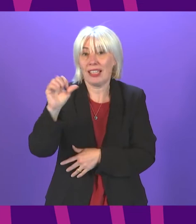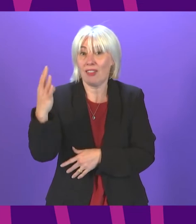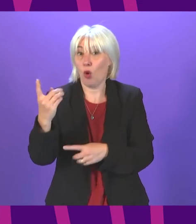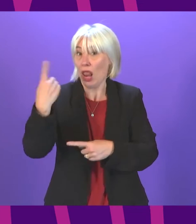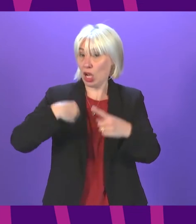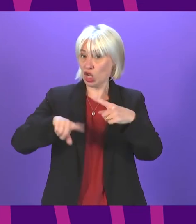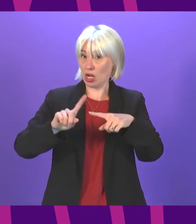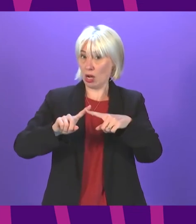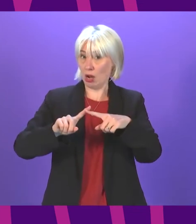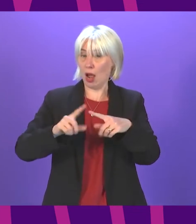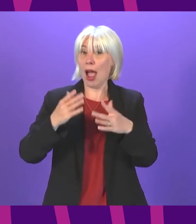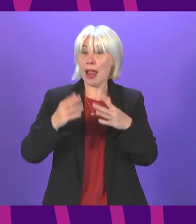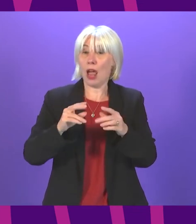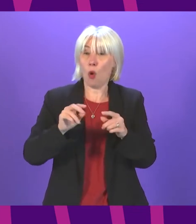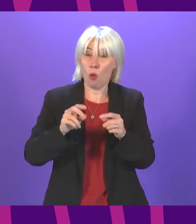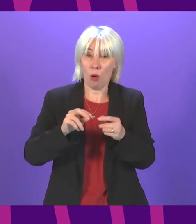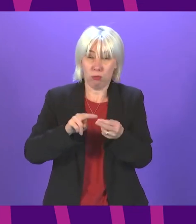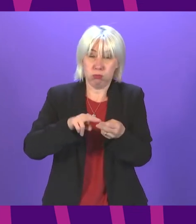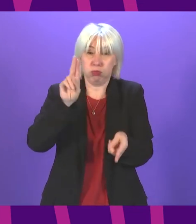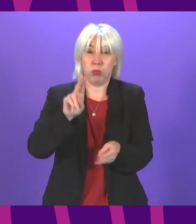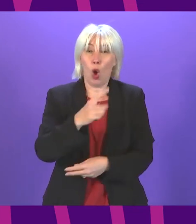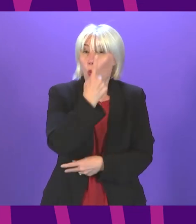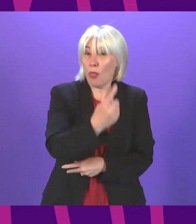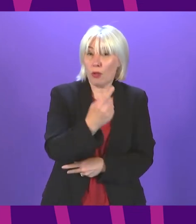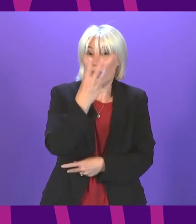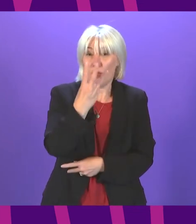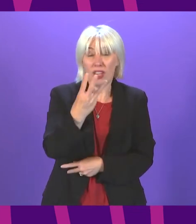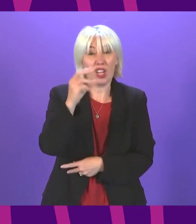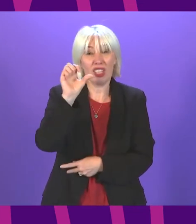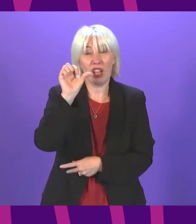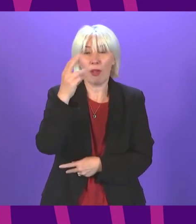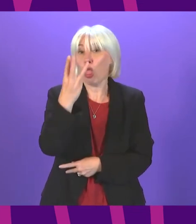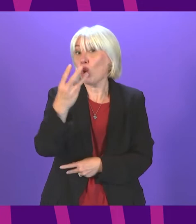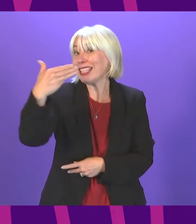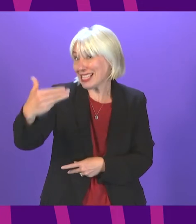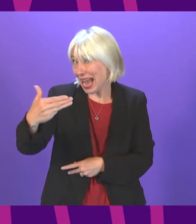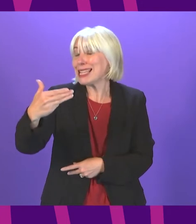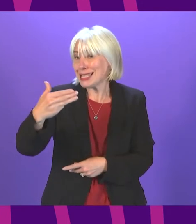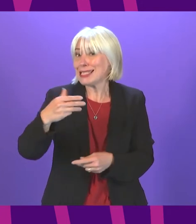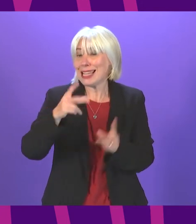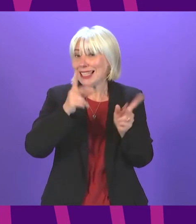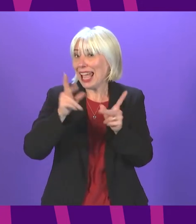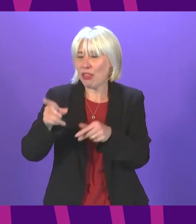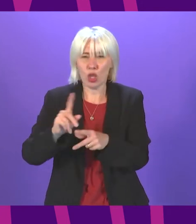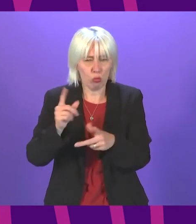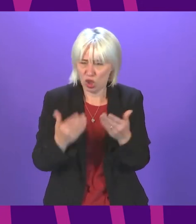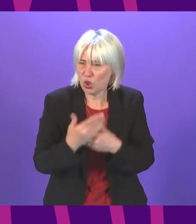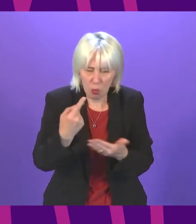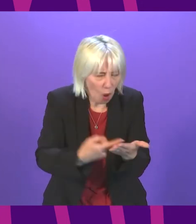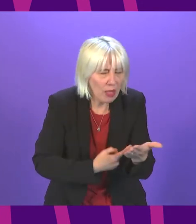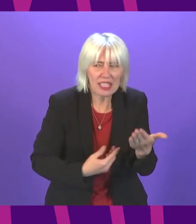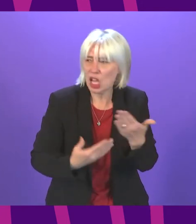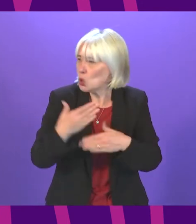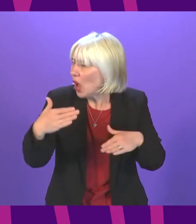last year. Now that has jumped to 1,339. What new policy, what new action, what